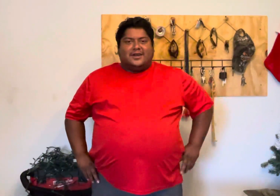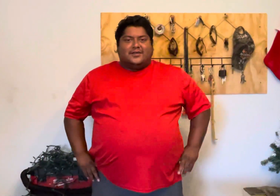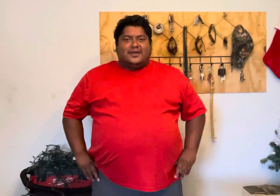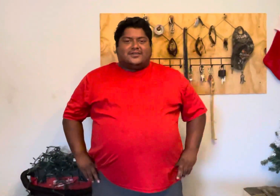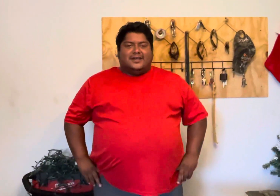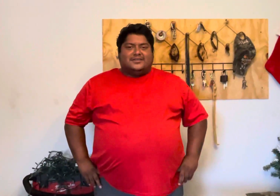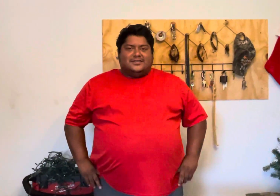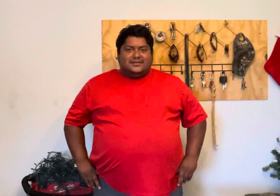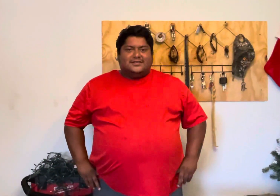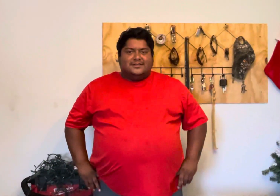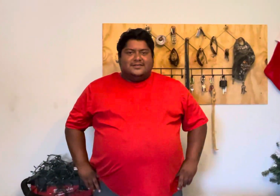all right thanks guys thank you